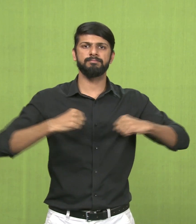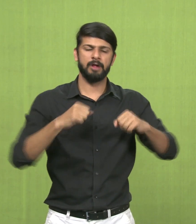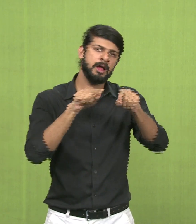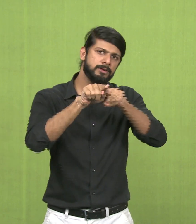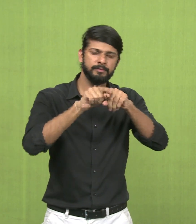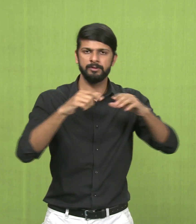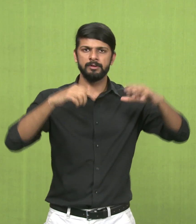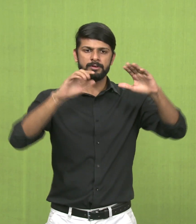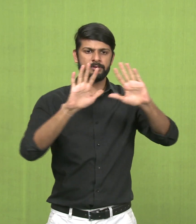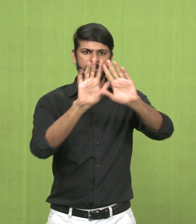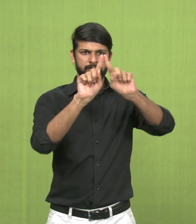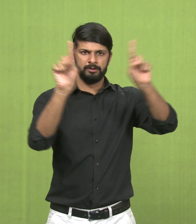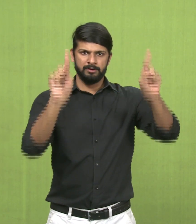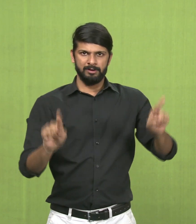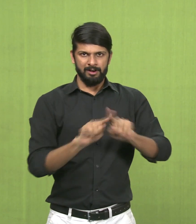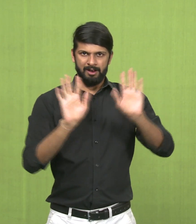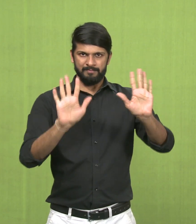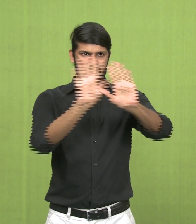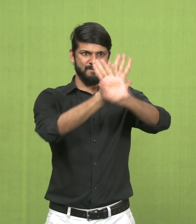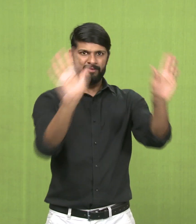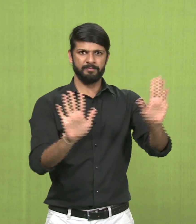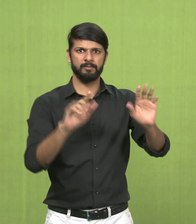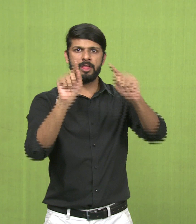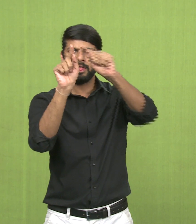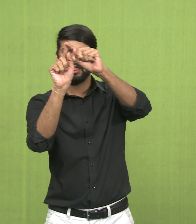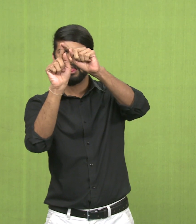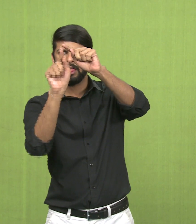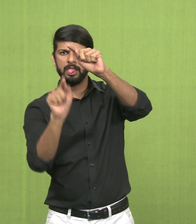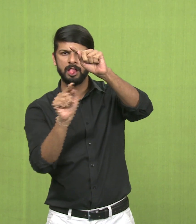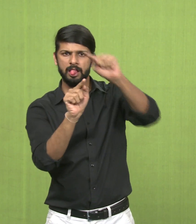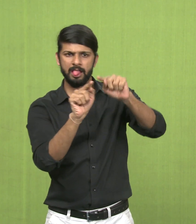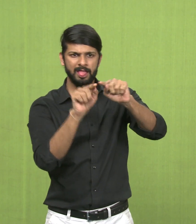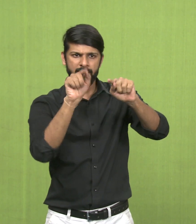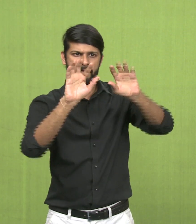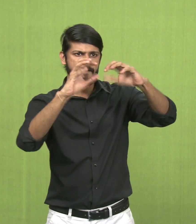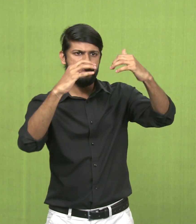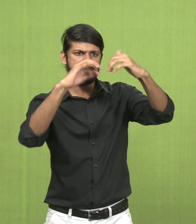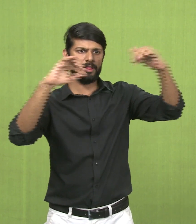of composition.